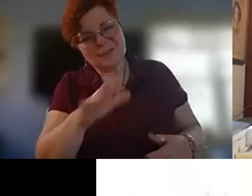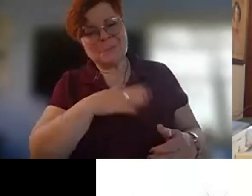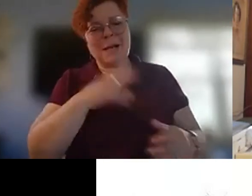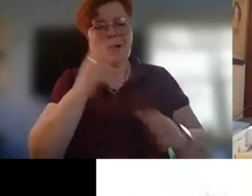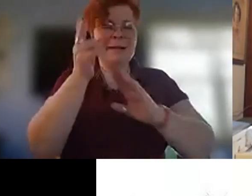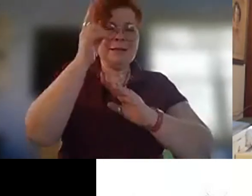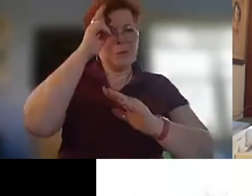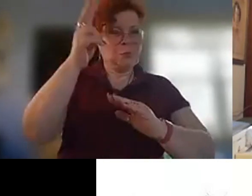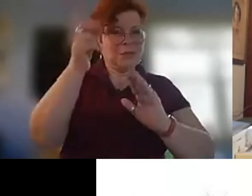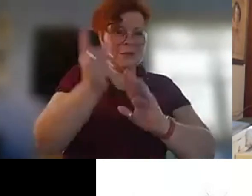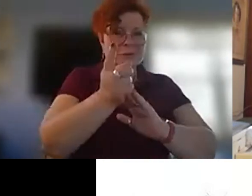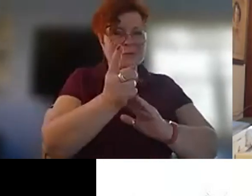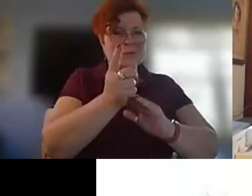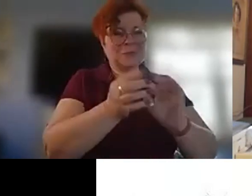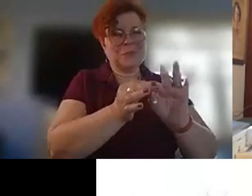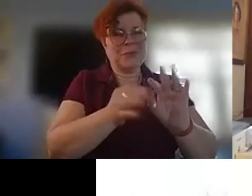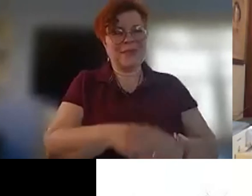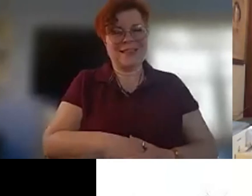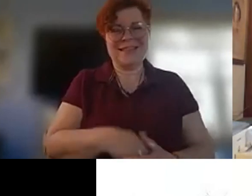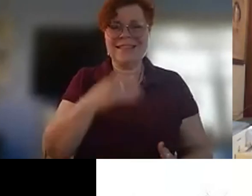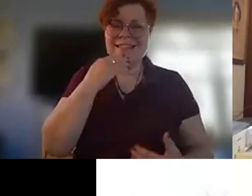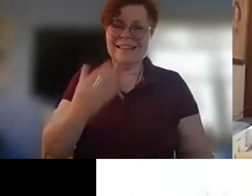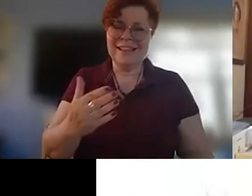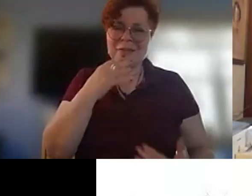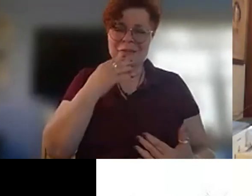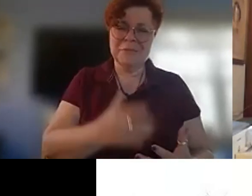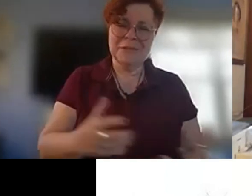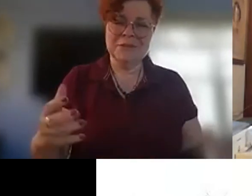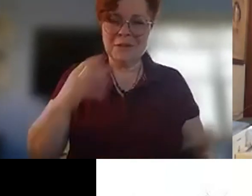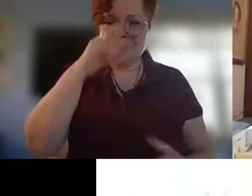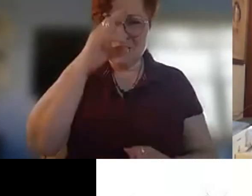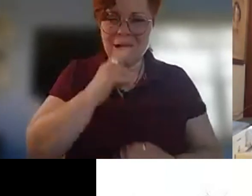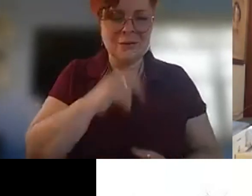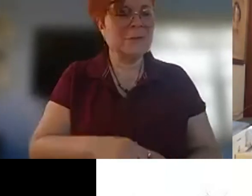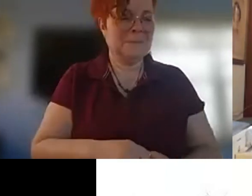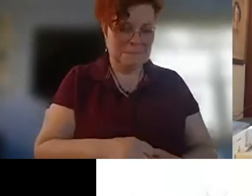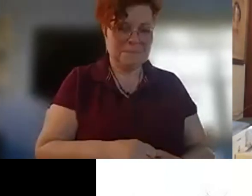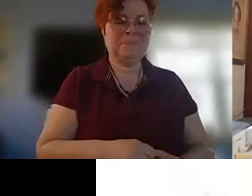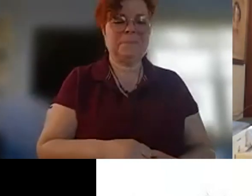thank you very much very honored thank you congratulations